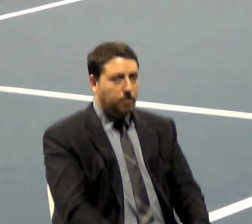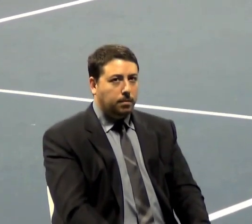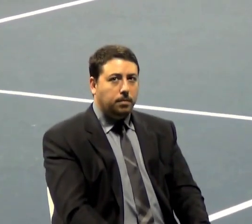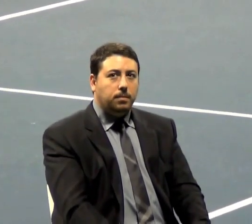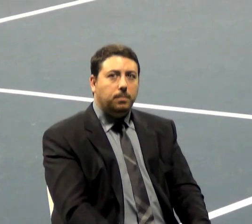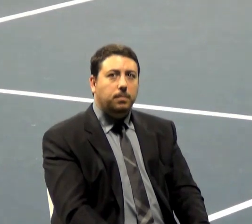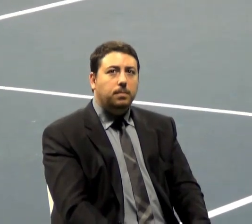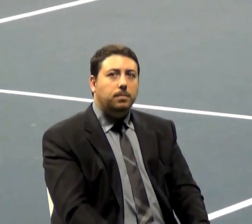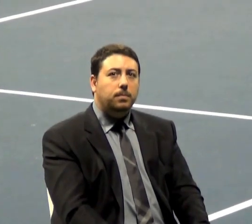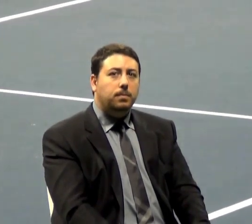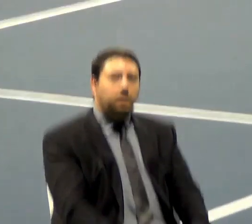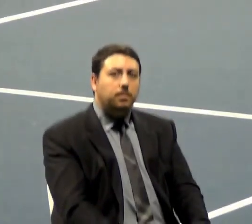You've by other You've